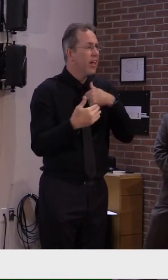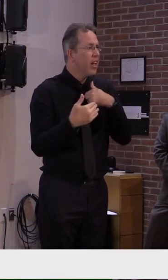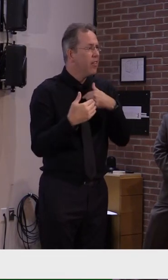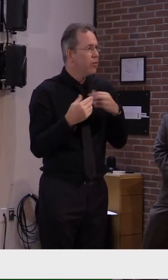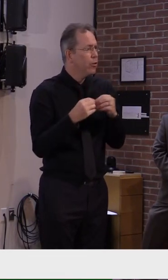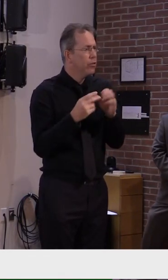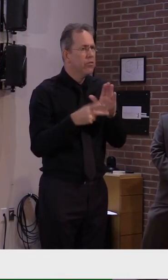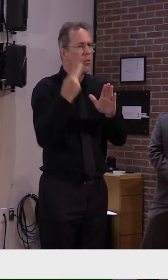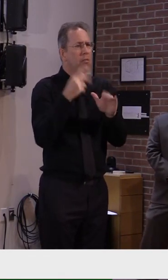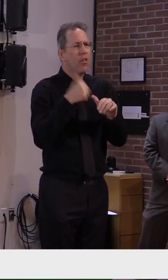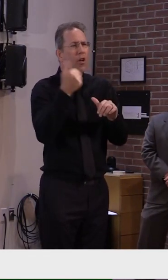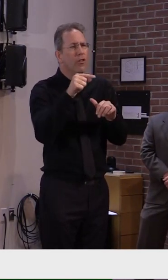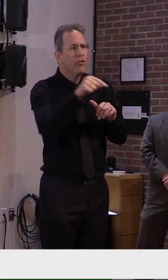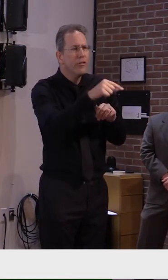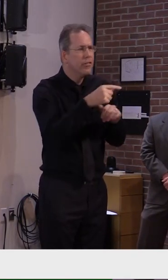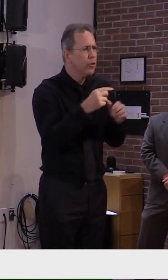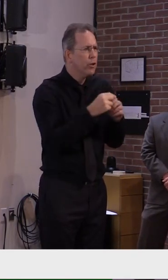state.